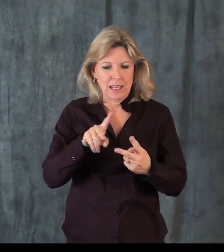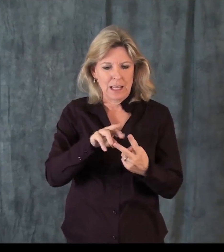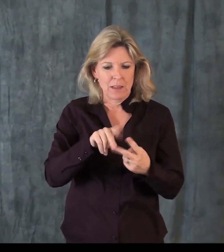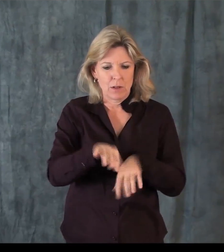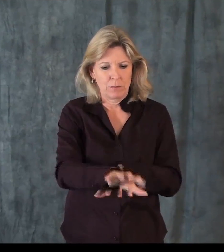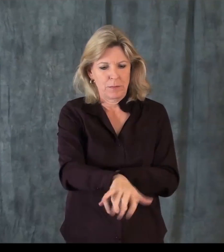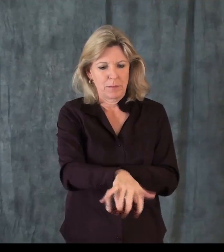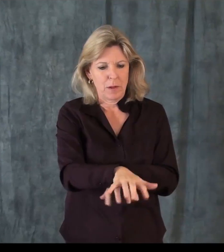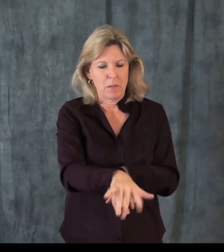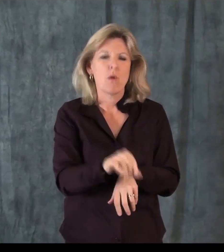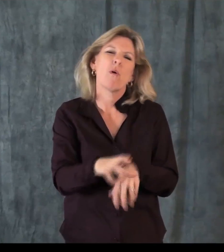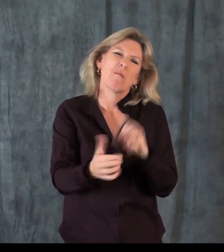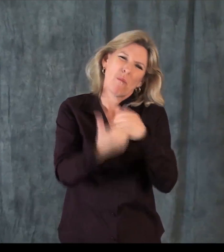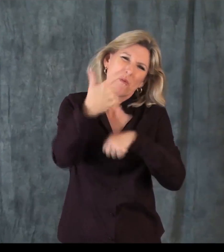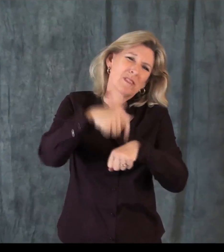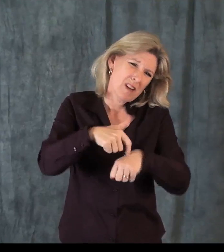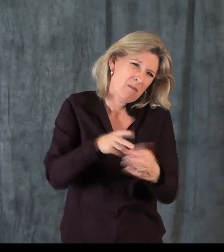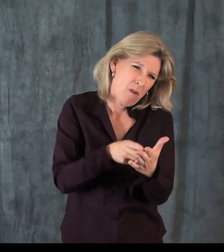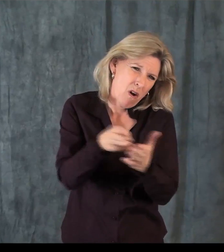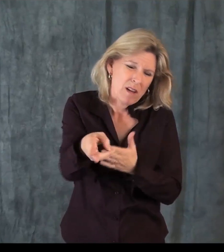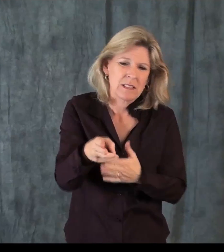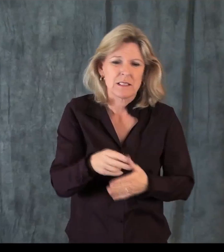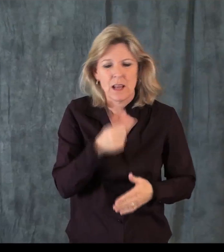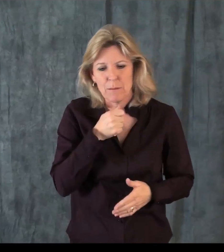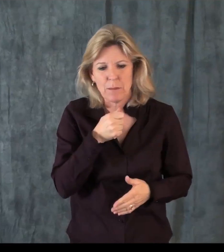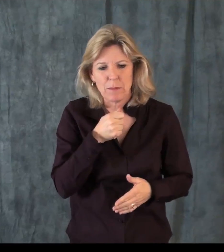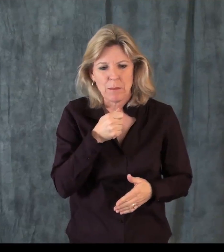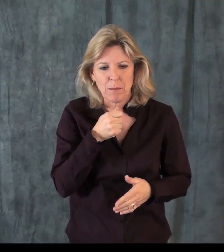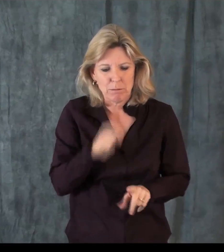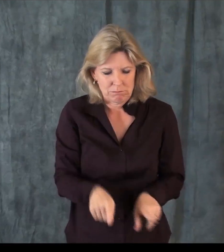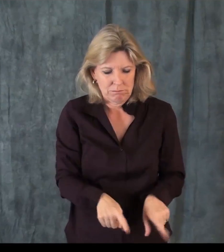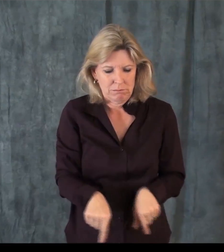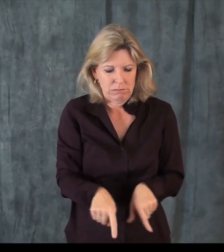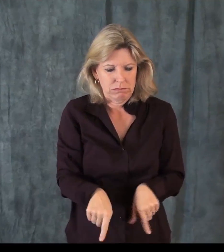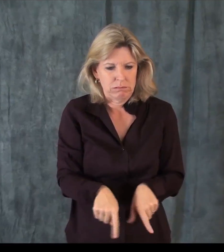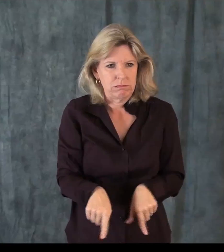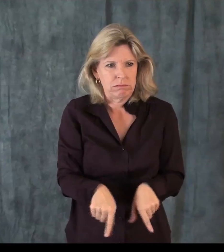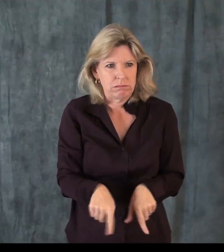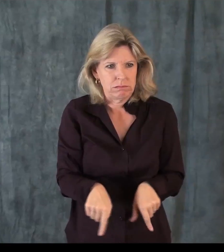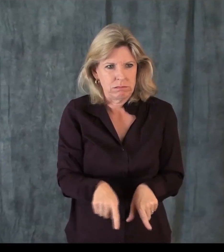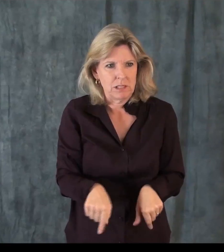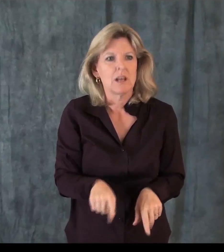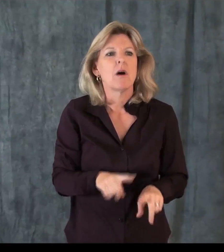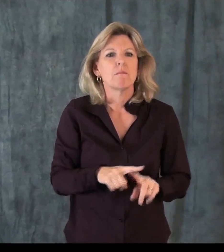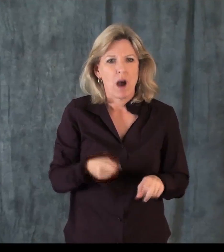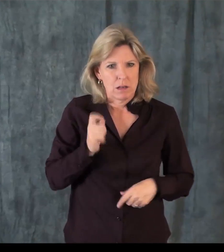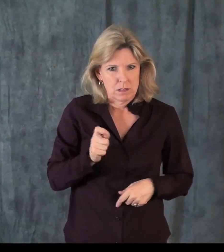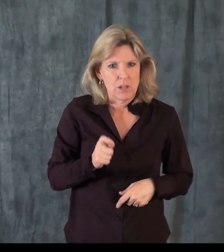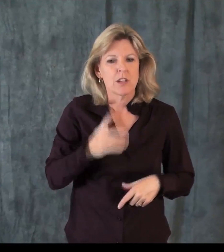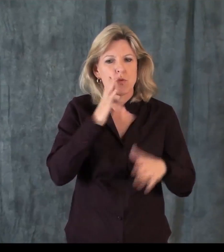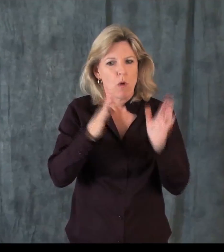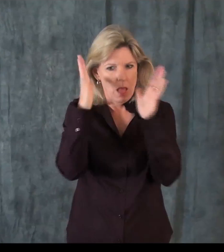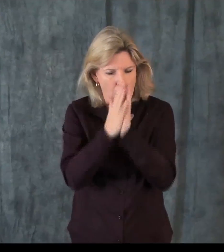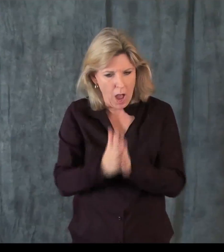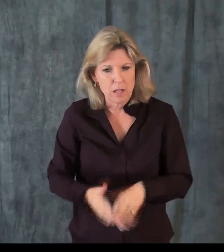the proceedings must have a say in this. You know, oftentimes in courtrooms, you have court reporters, or nowadays it's just courtroom proceedings are